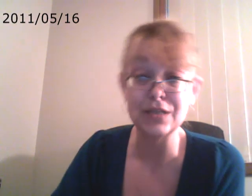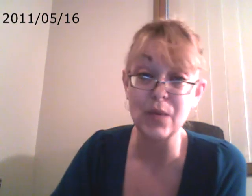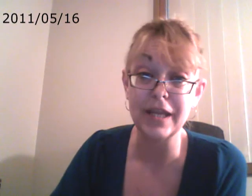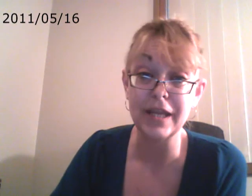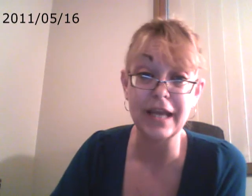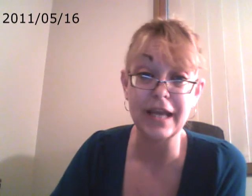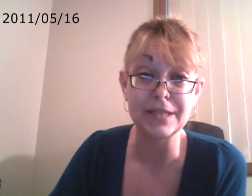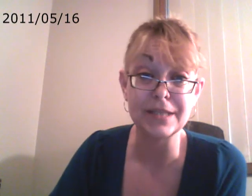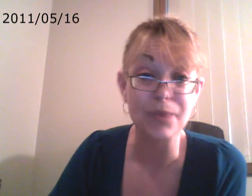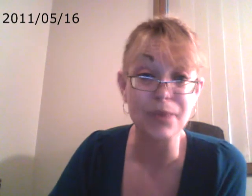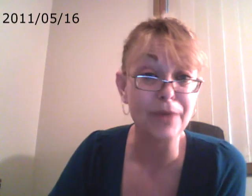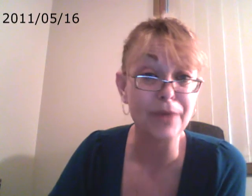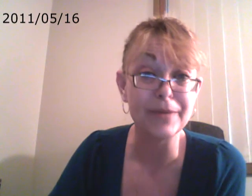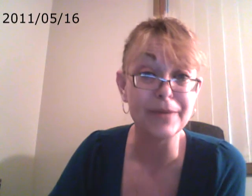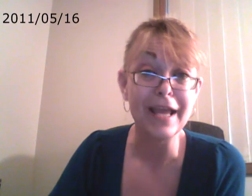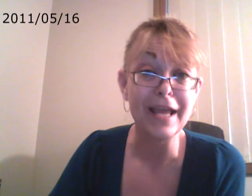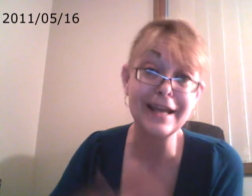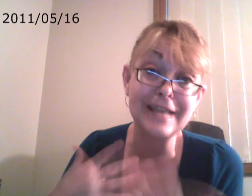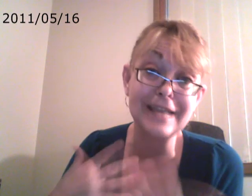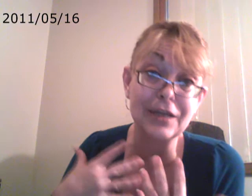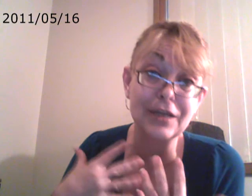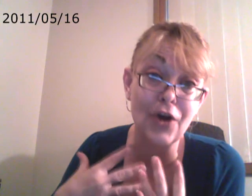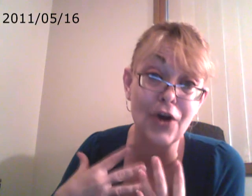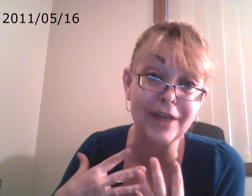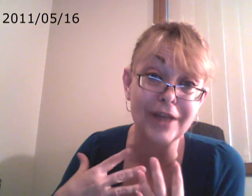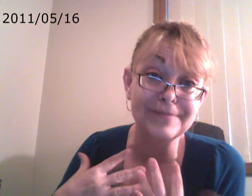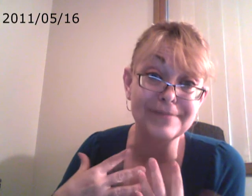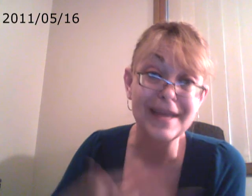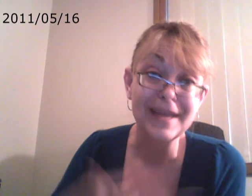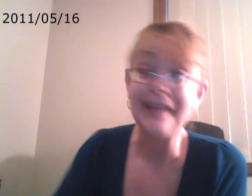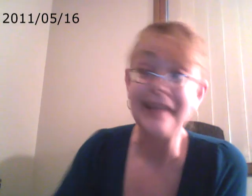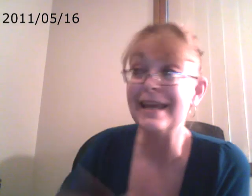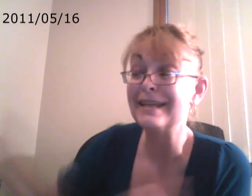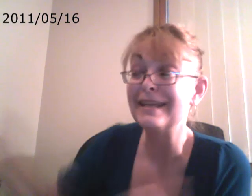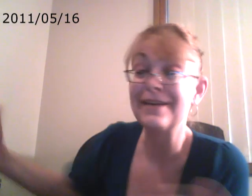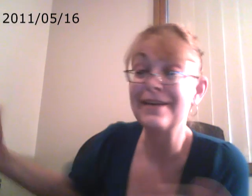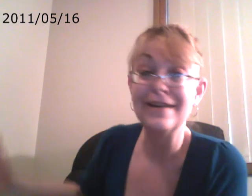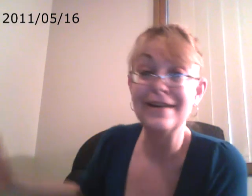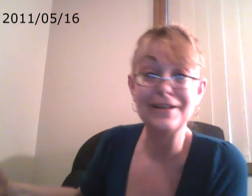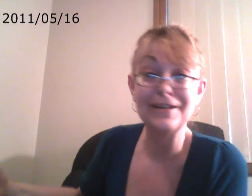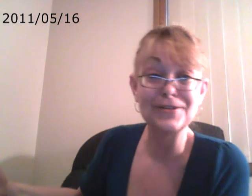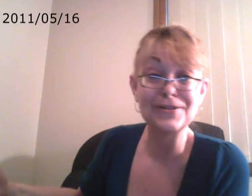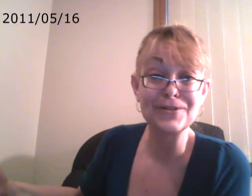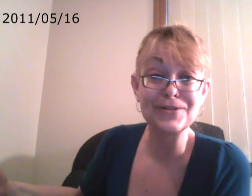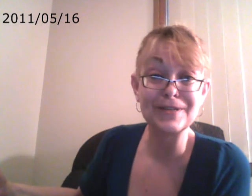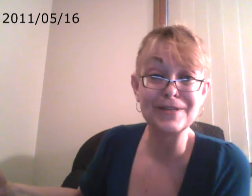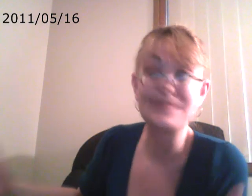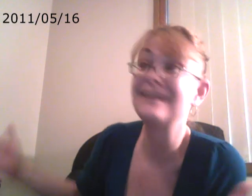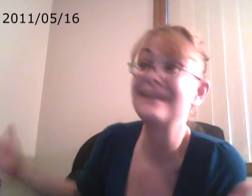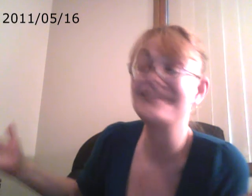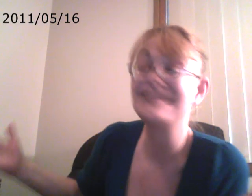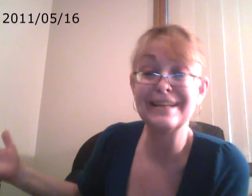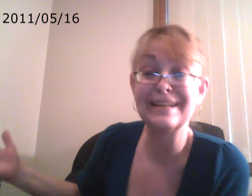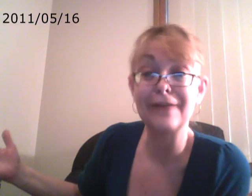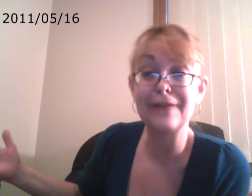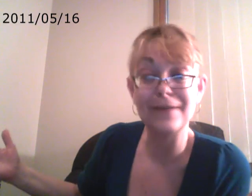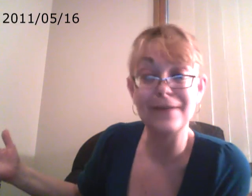one that has the problem. And I take it on. And then I take it on in our social experience. And then here I'm on